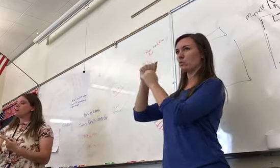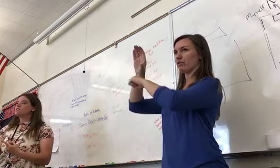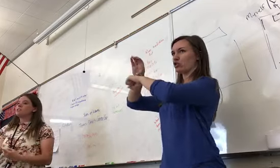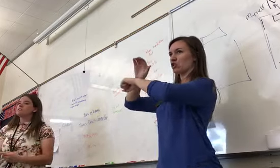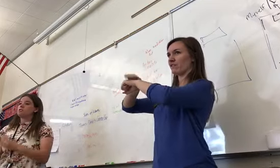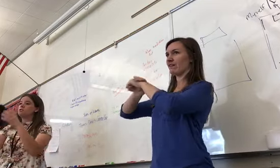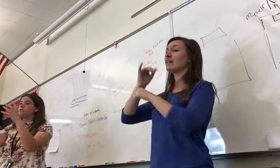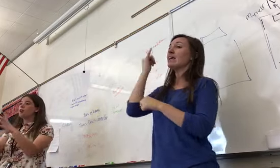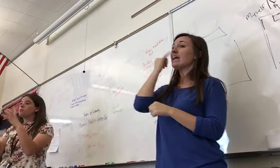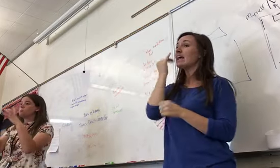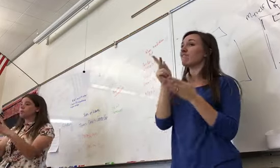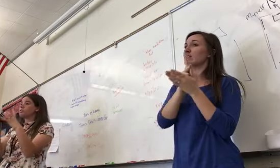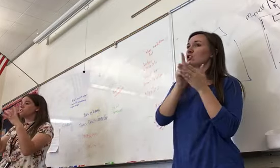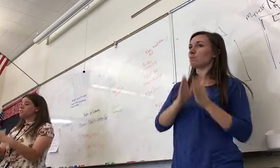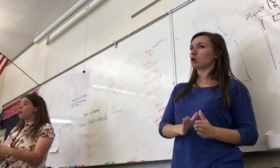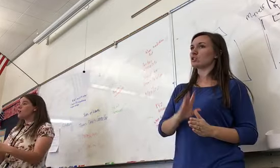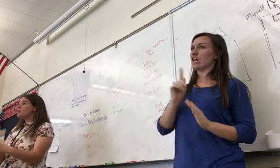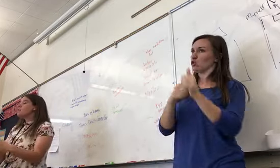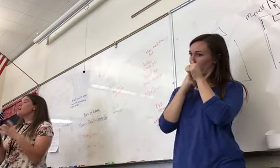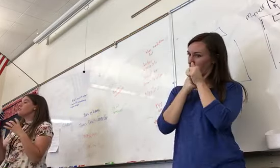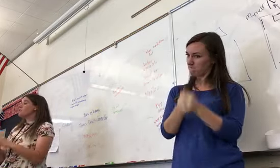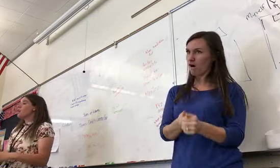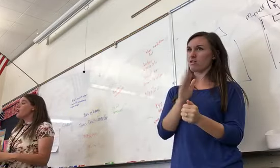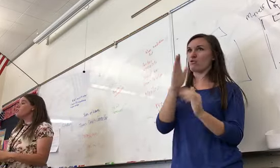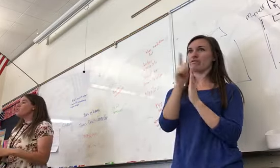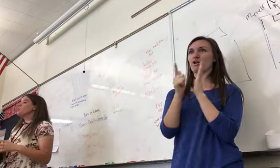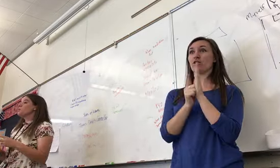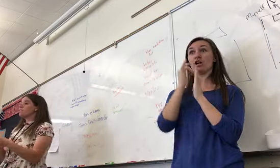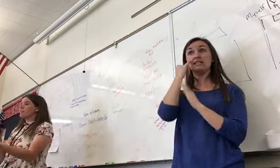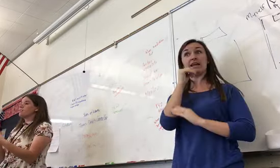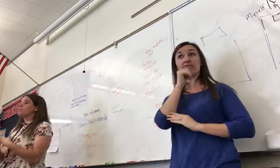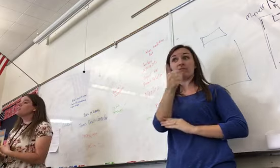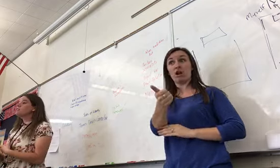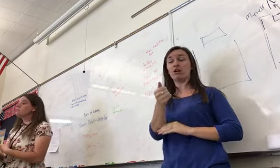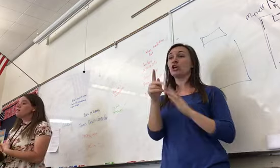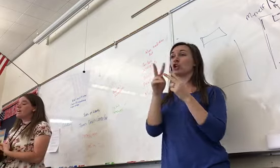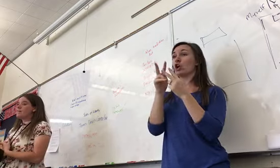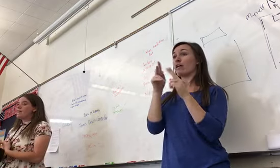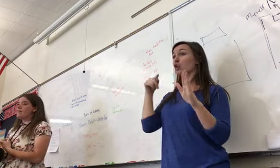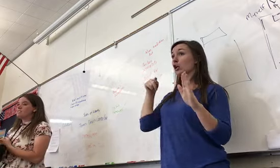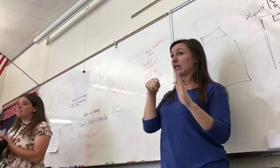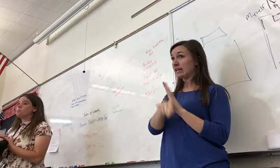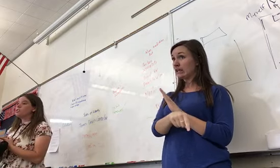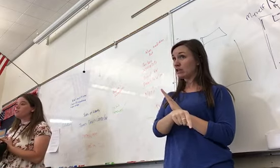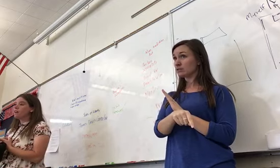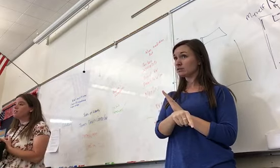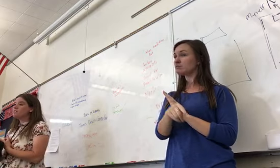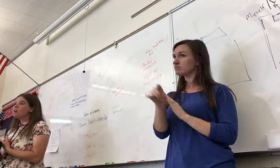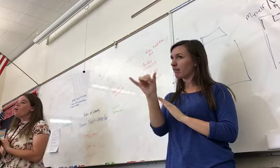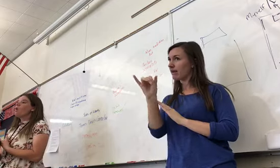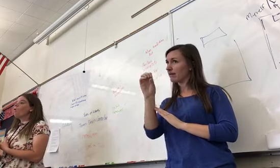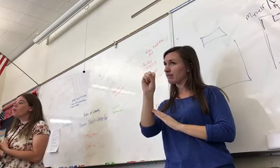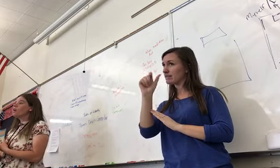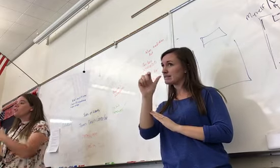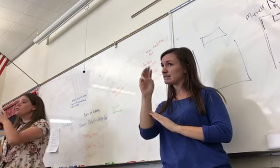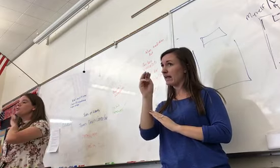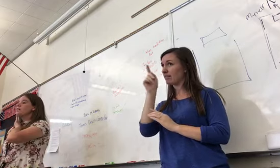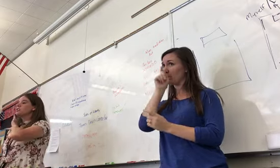on things. You follow the Puritan law, and if not, you either get killed, a.k.a. Salem witch trials, or you get